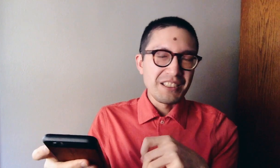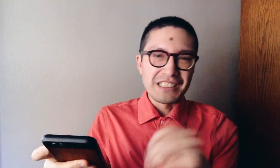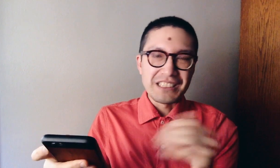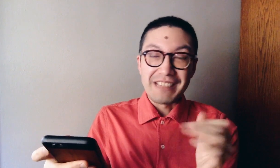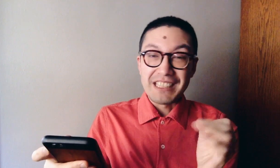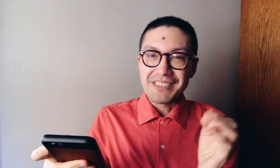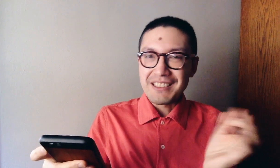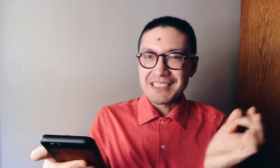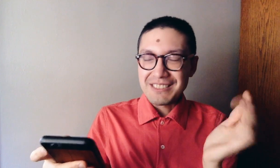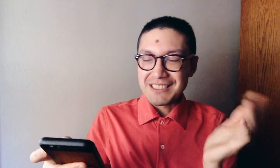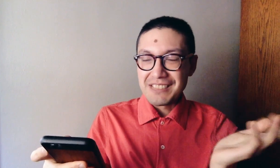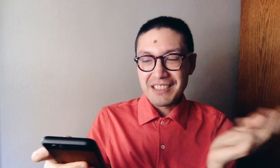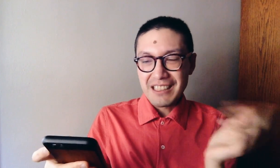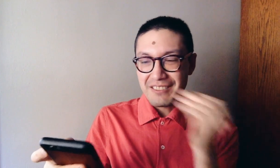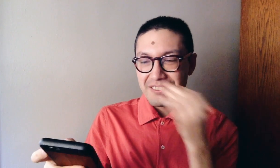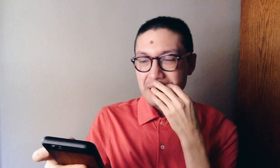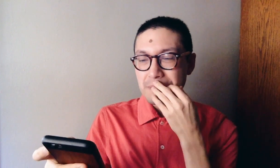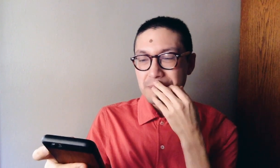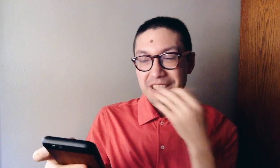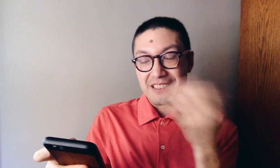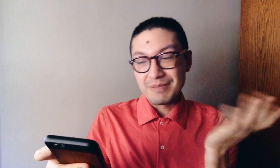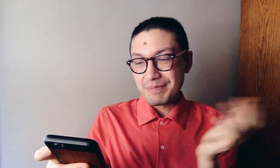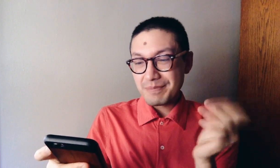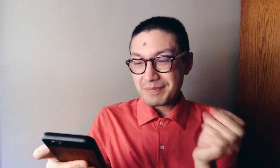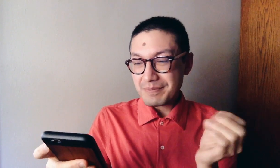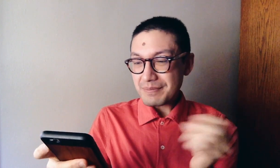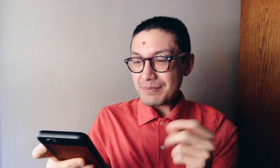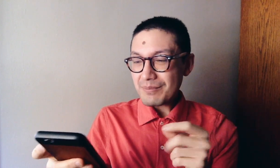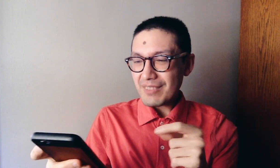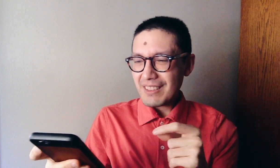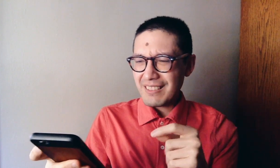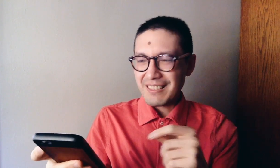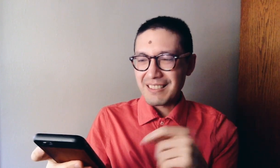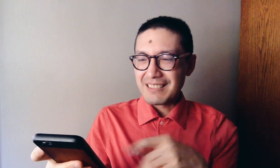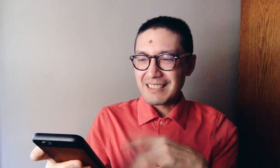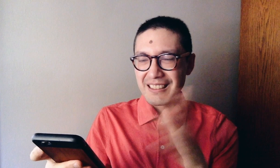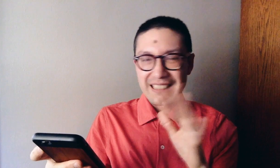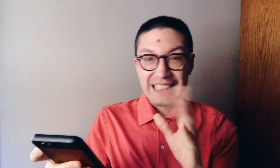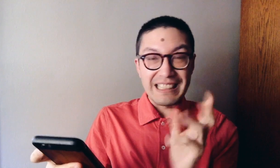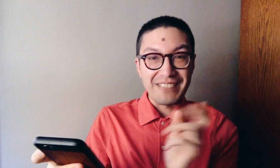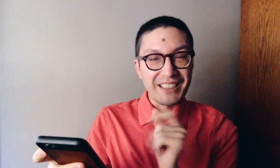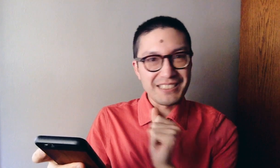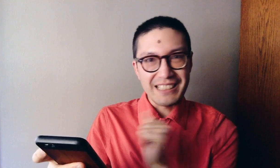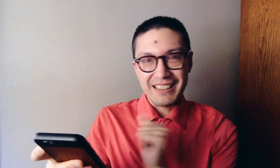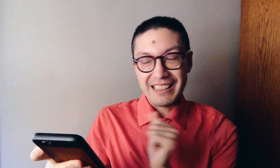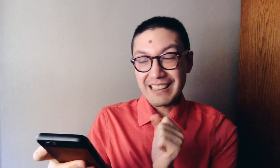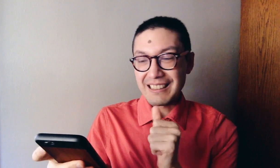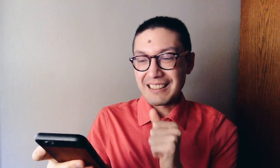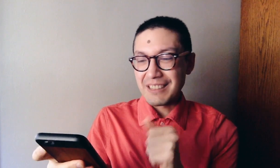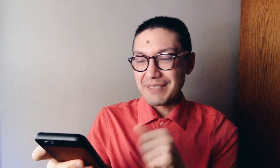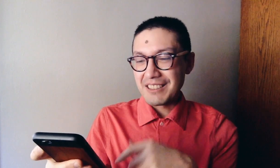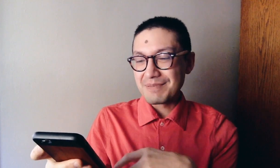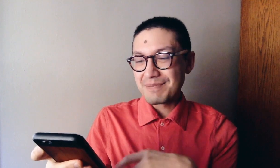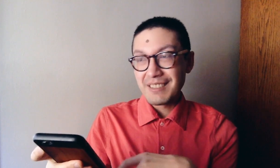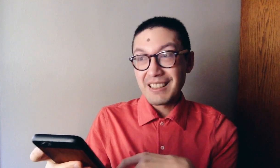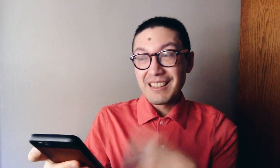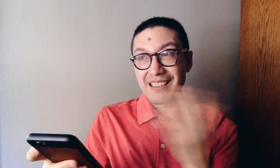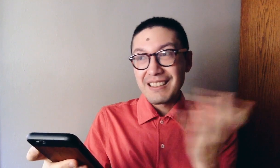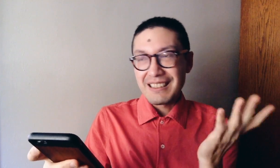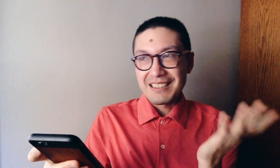using rangefinders for street So, uh, technique videos like that I can talk about how to